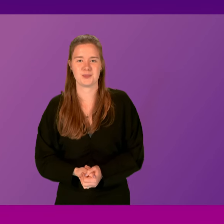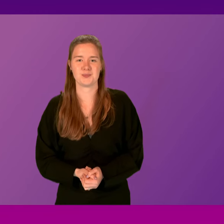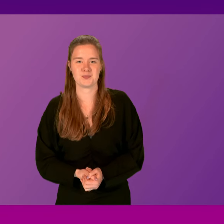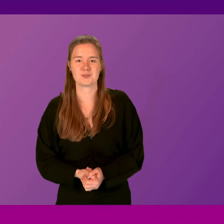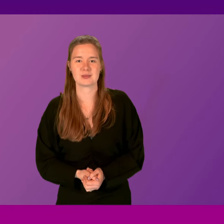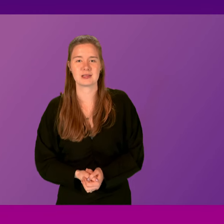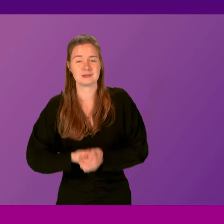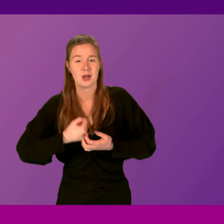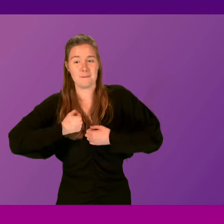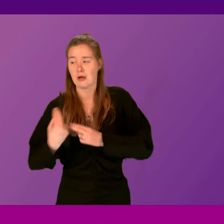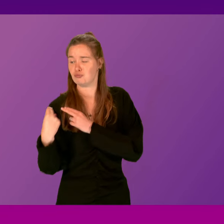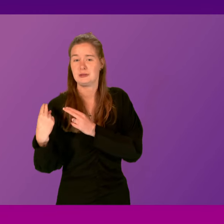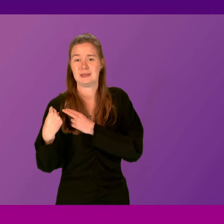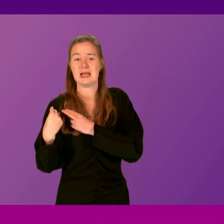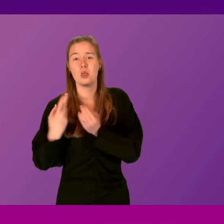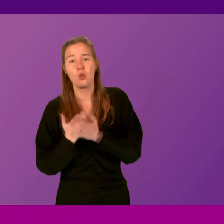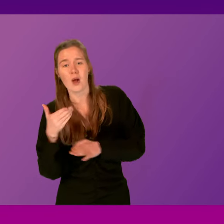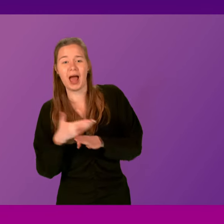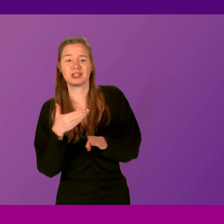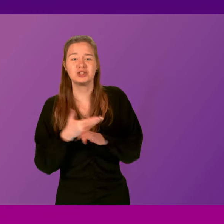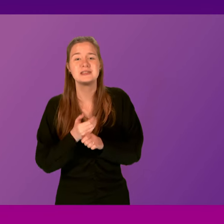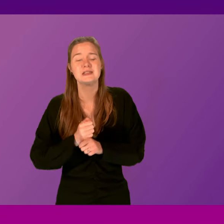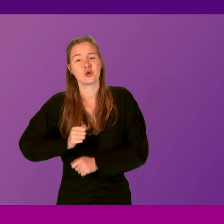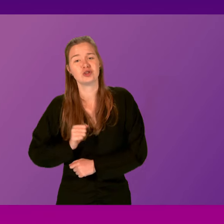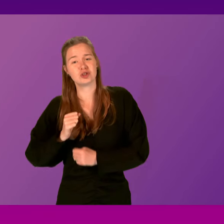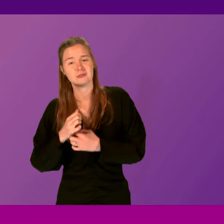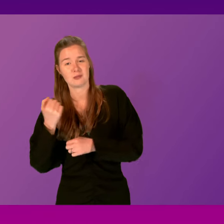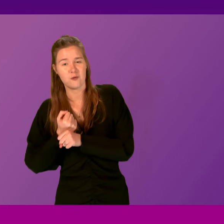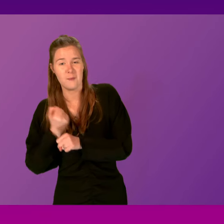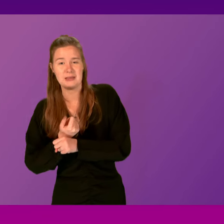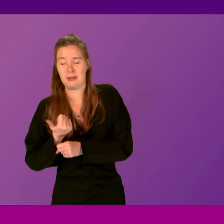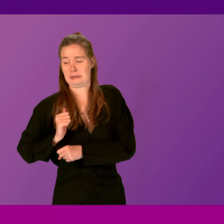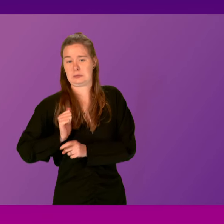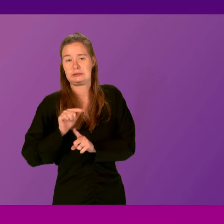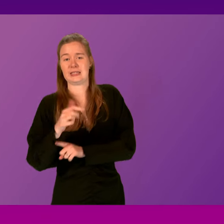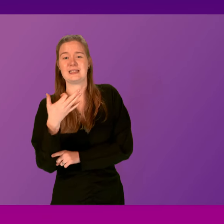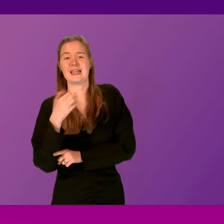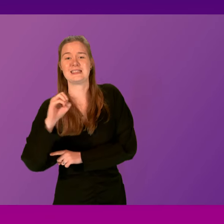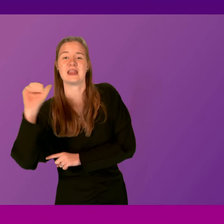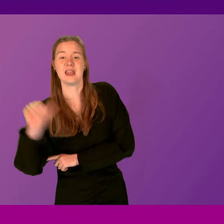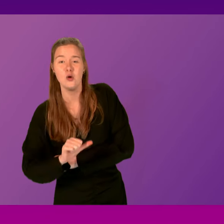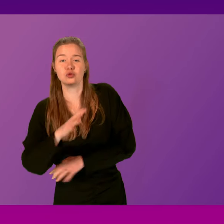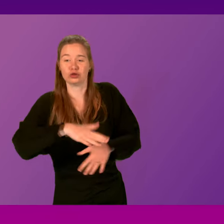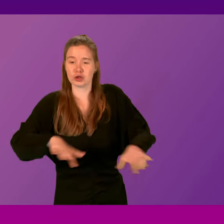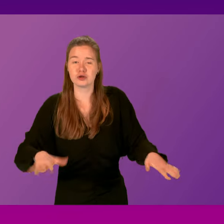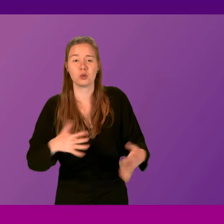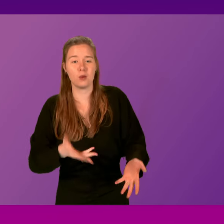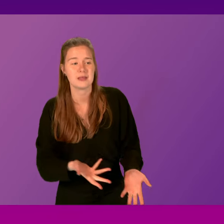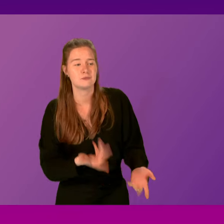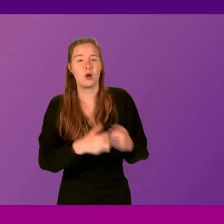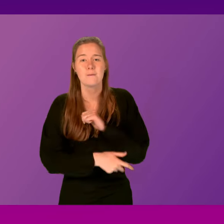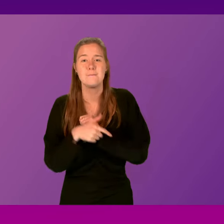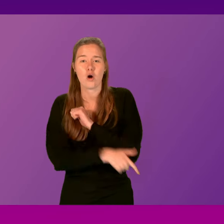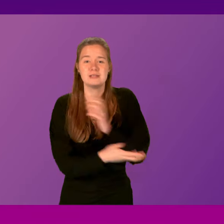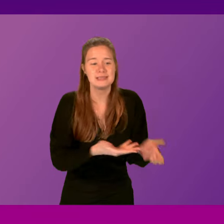on my watch, of course, because of the actions that the Scottish government's taken, it's estimated 90,000 children will be lifted out of